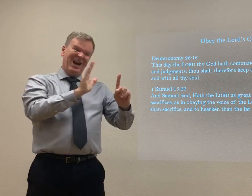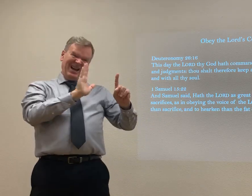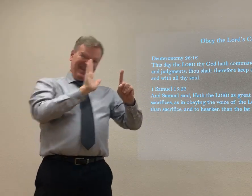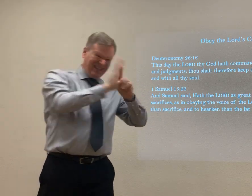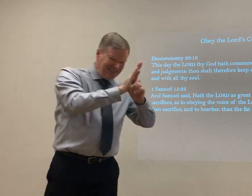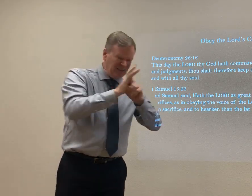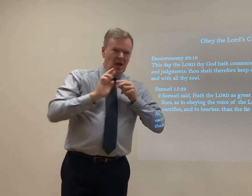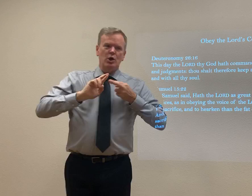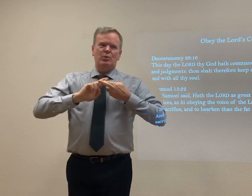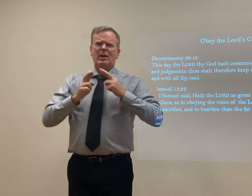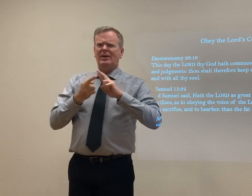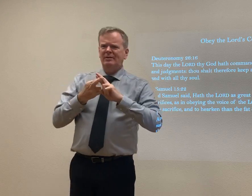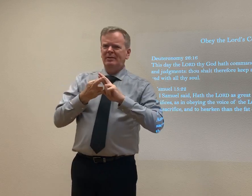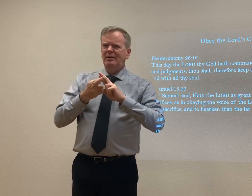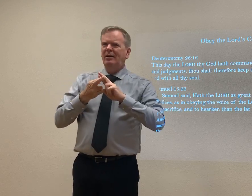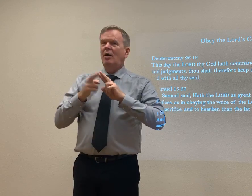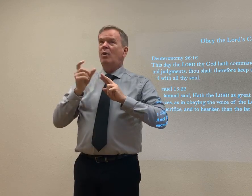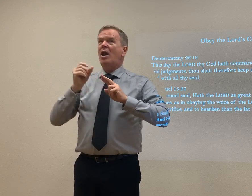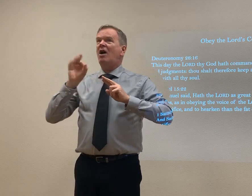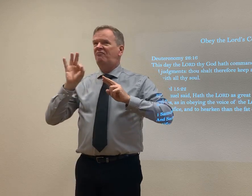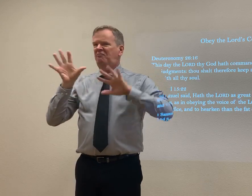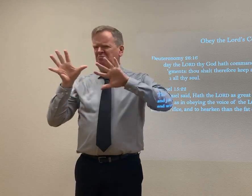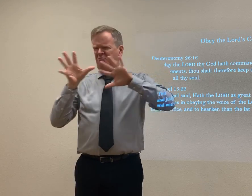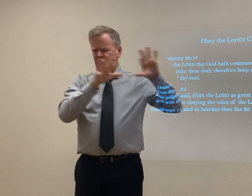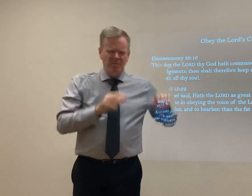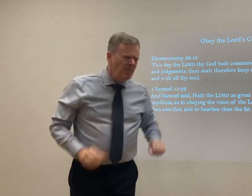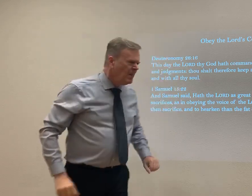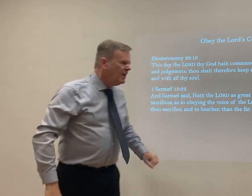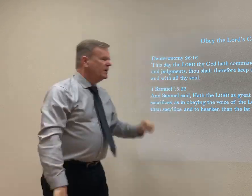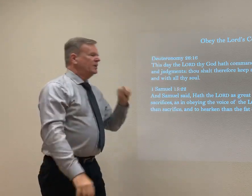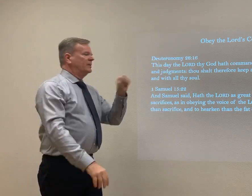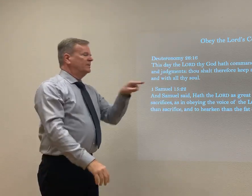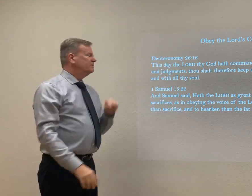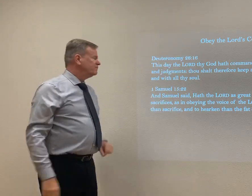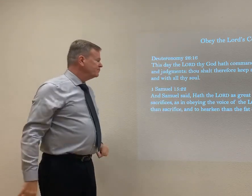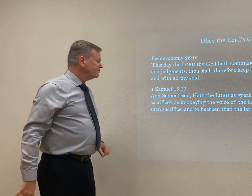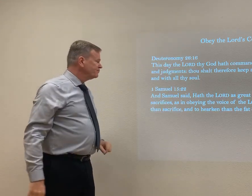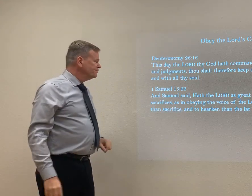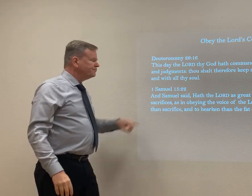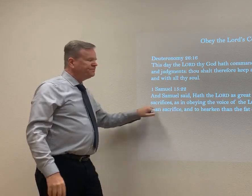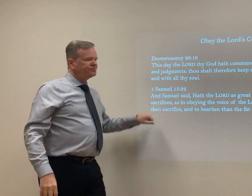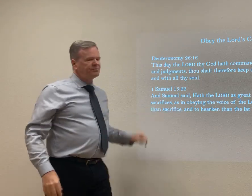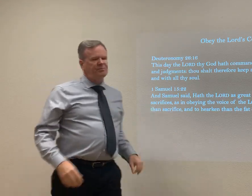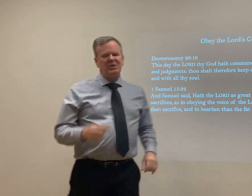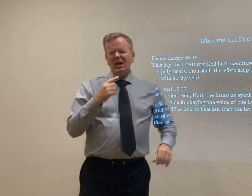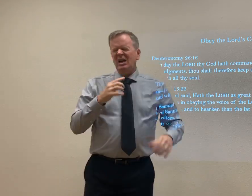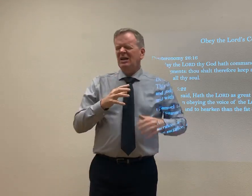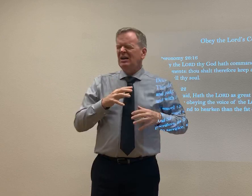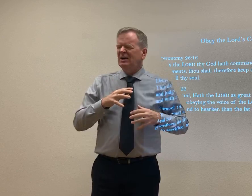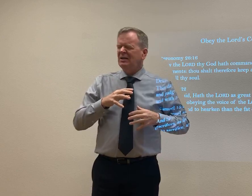about his relative. It wasn't some distant person. It was somebody that was directly related to her.